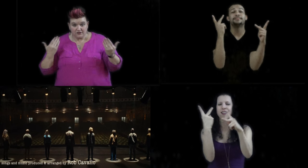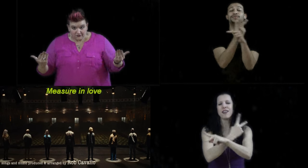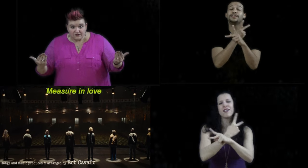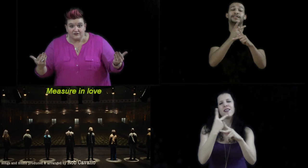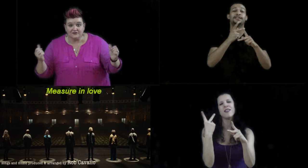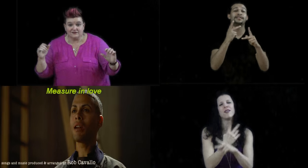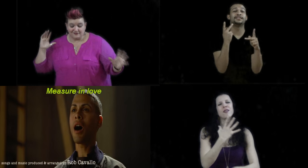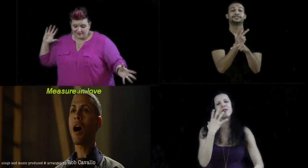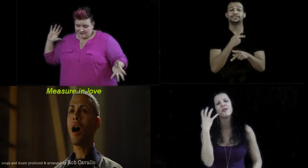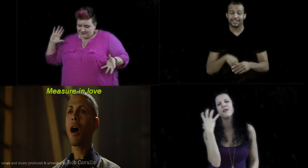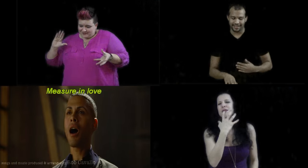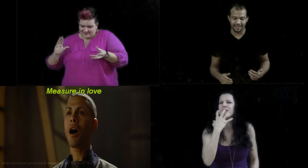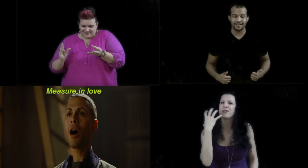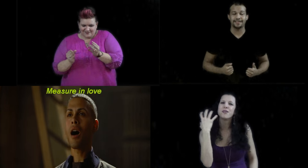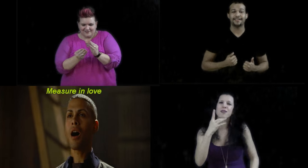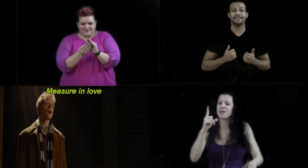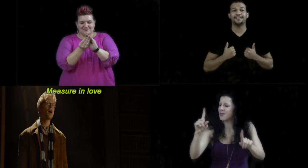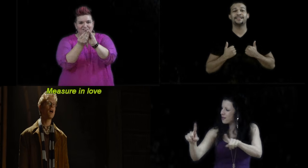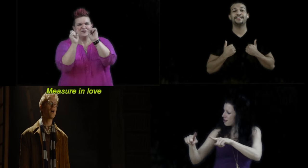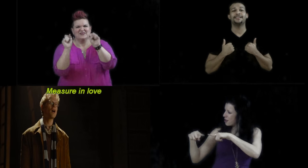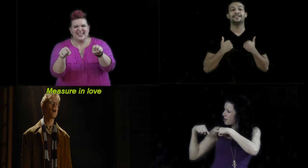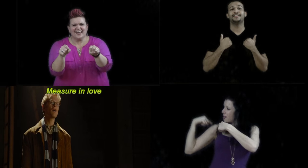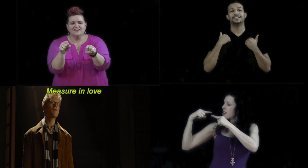Measuring love,